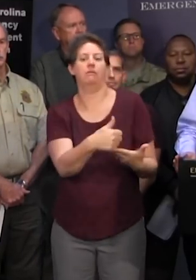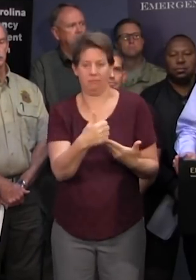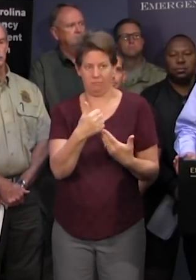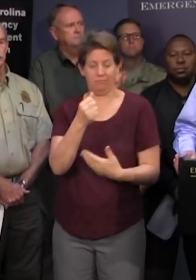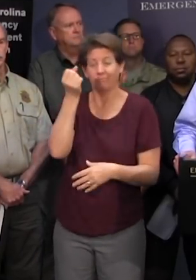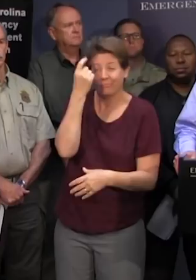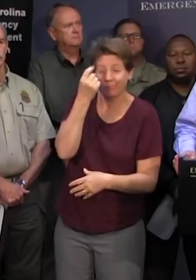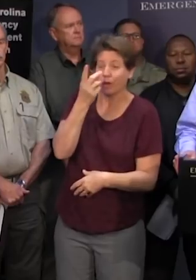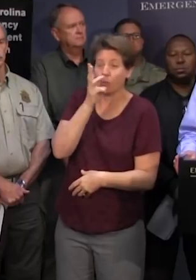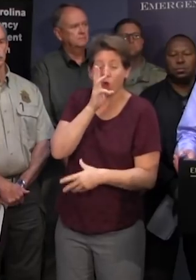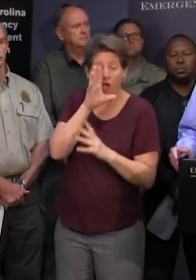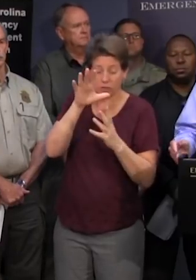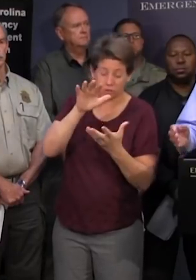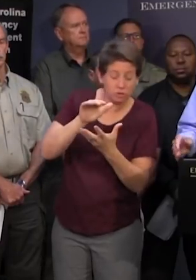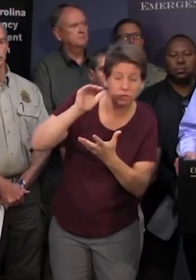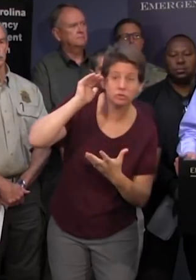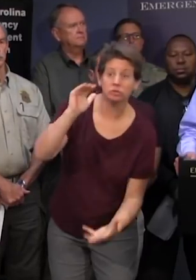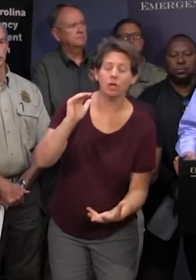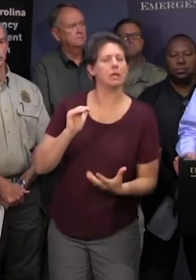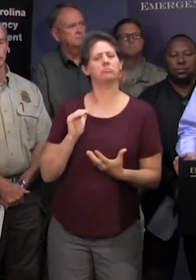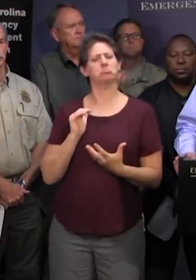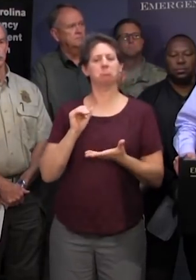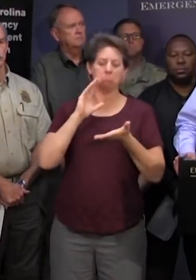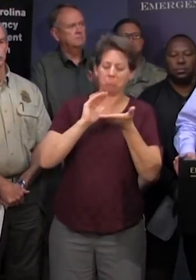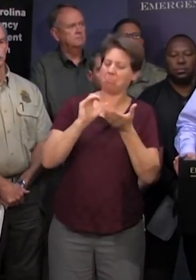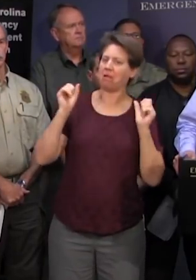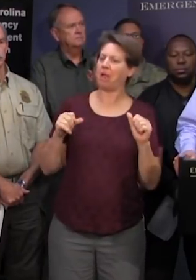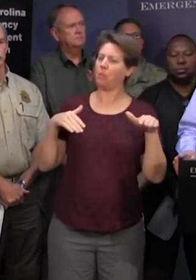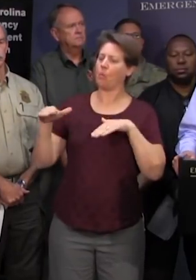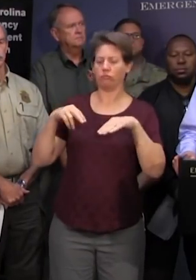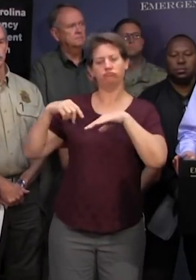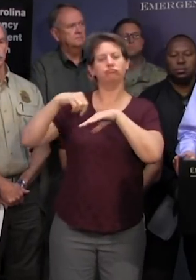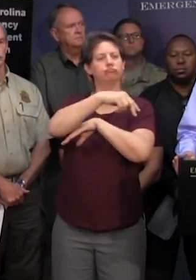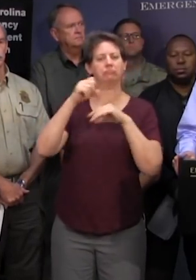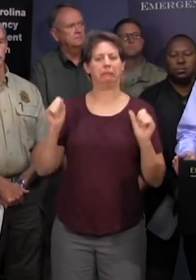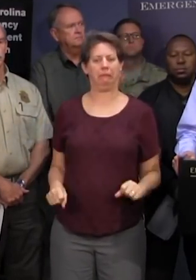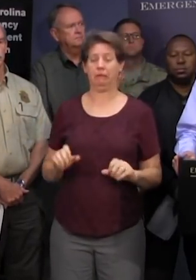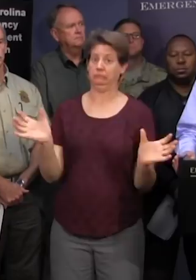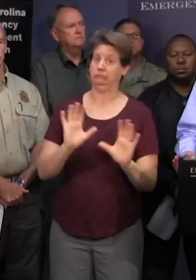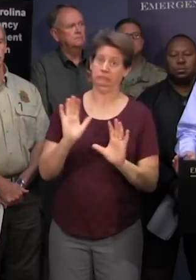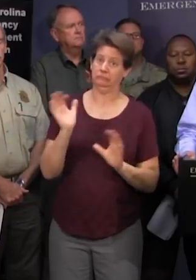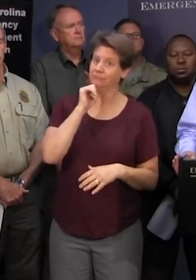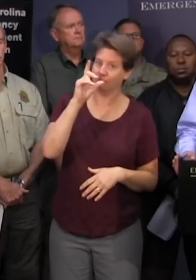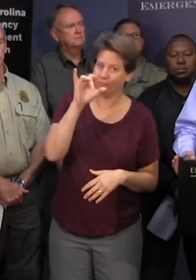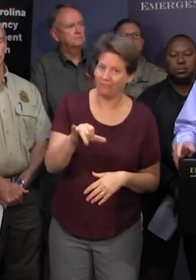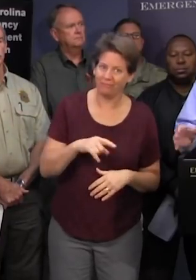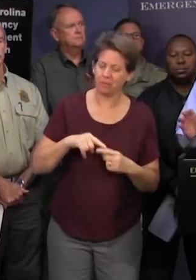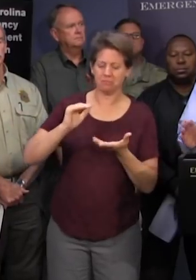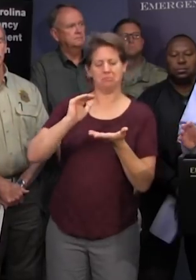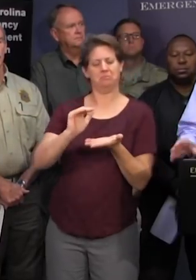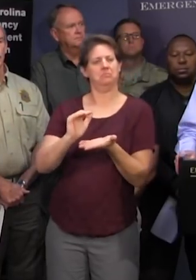not that deep it can be generally someone can walk across it we don't don't advise people to do that let